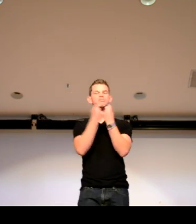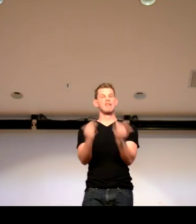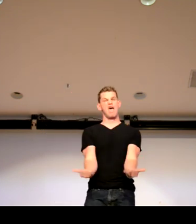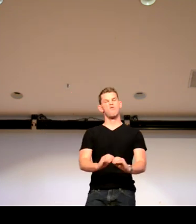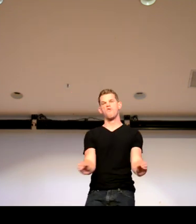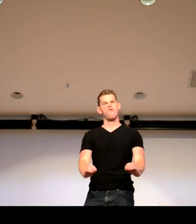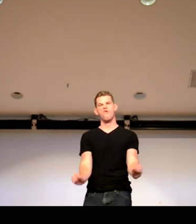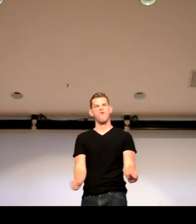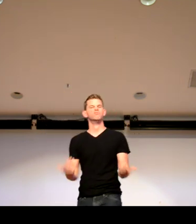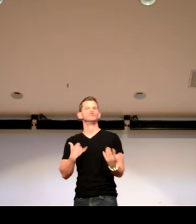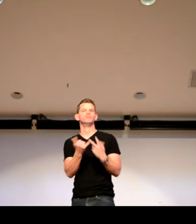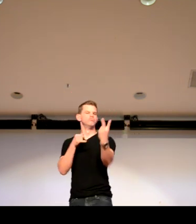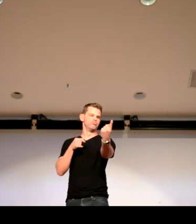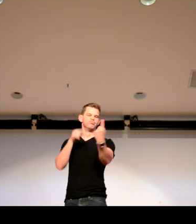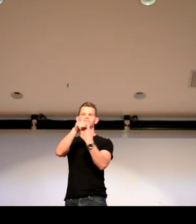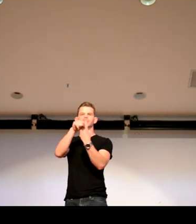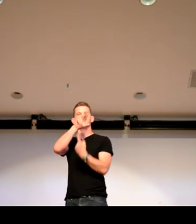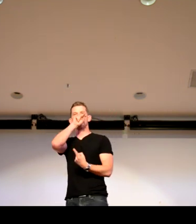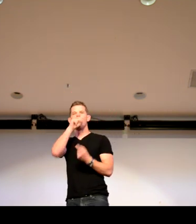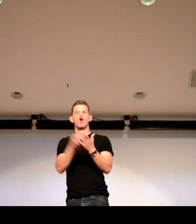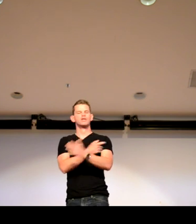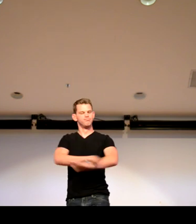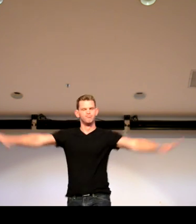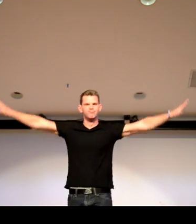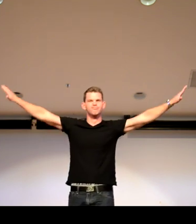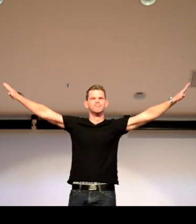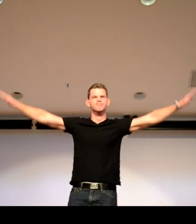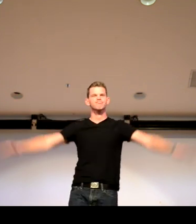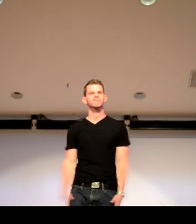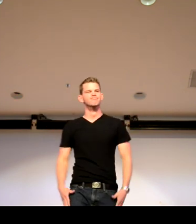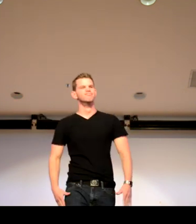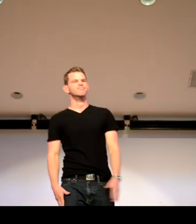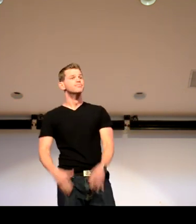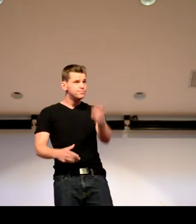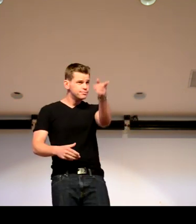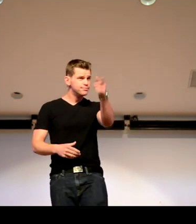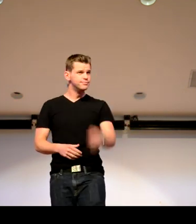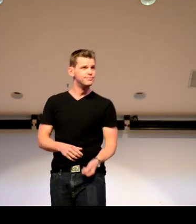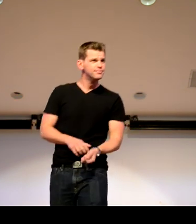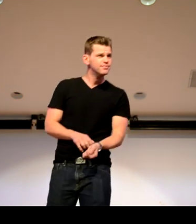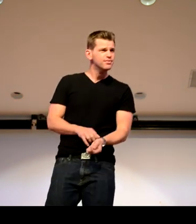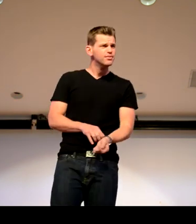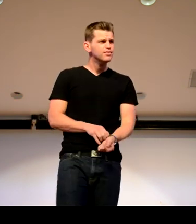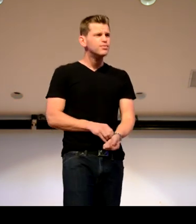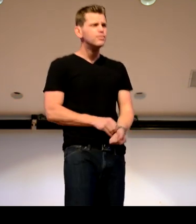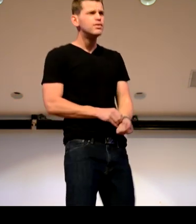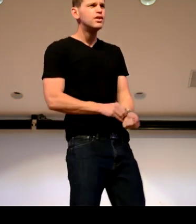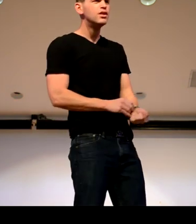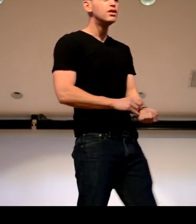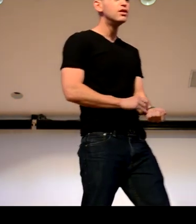So, right now I don't have any favorite football team. I'm just a ducks fan. Died in the wool. I have